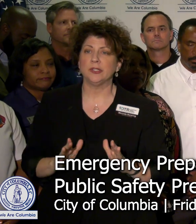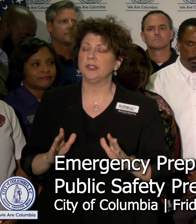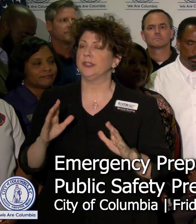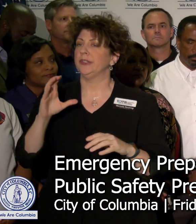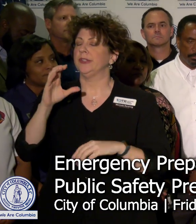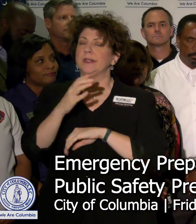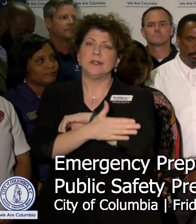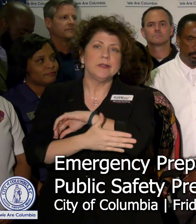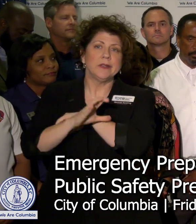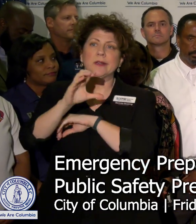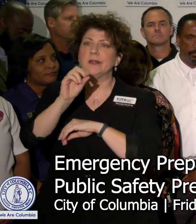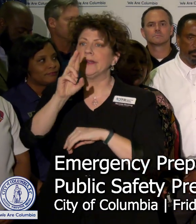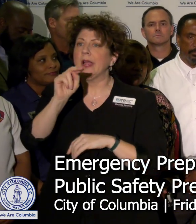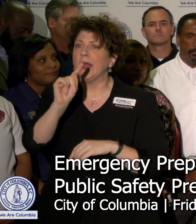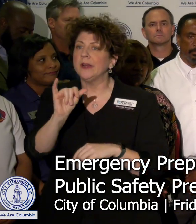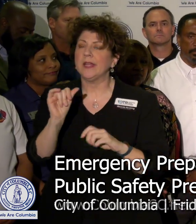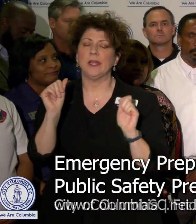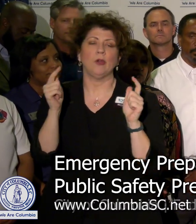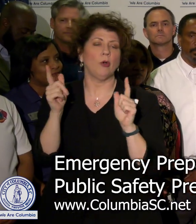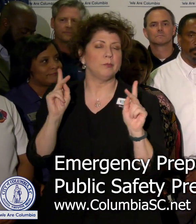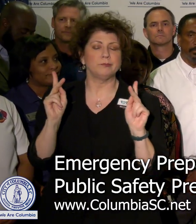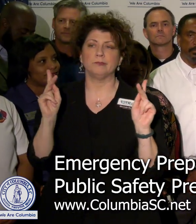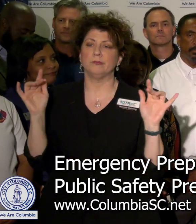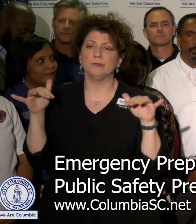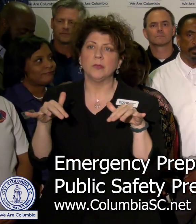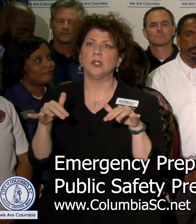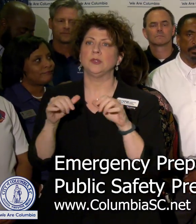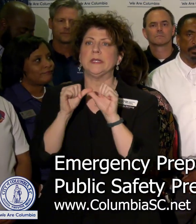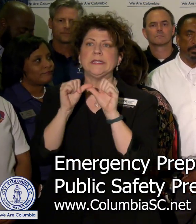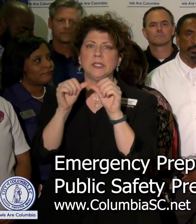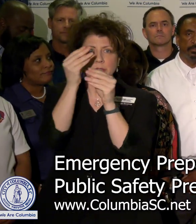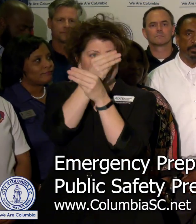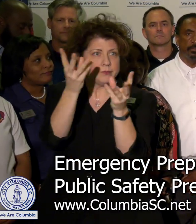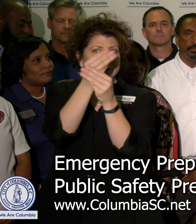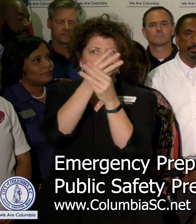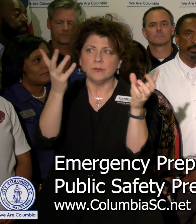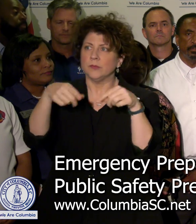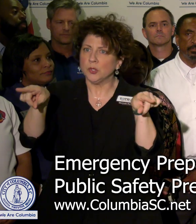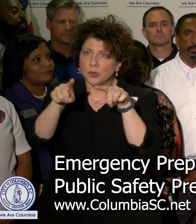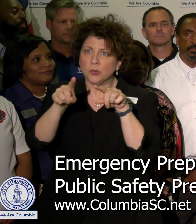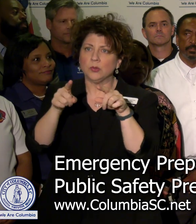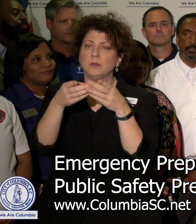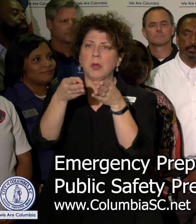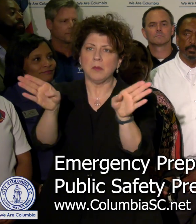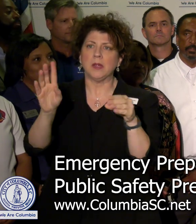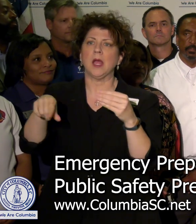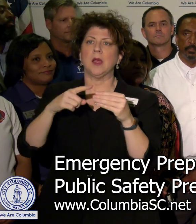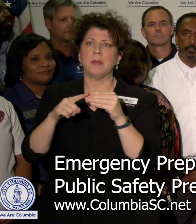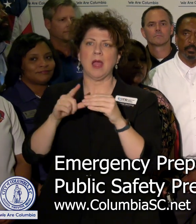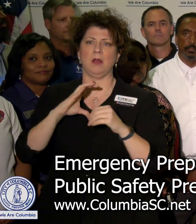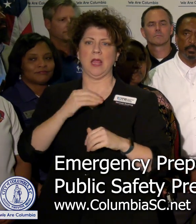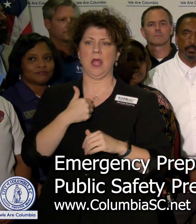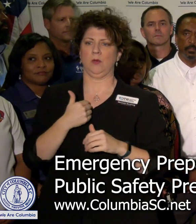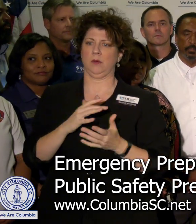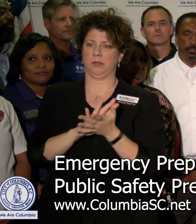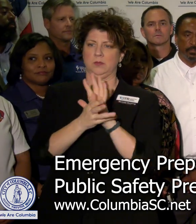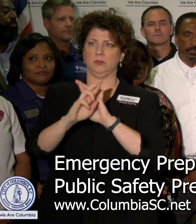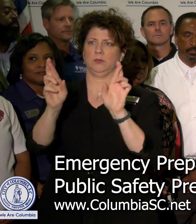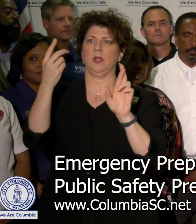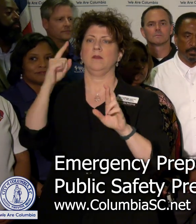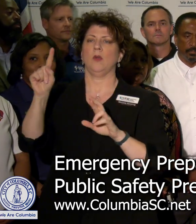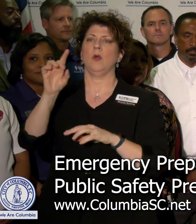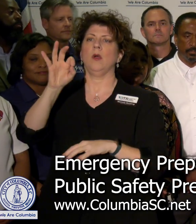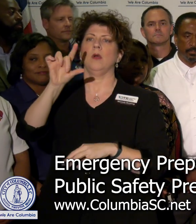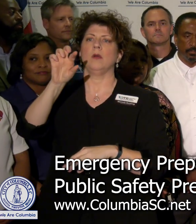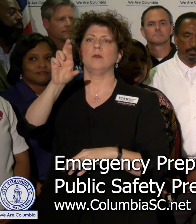county, and others to continue to brief our public on our preparations for Hurricane Florence. We